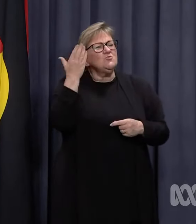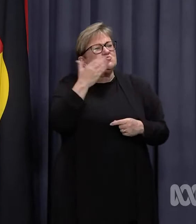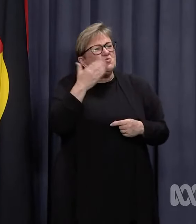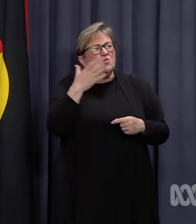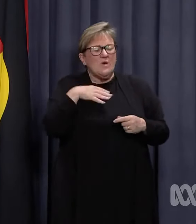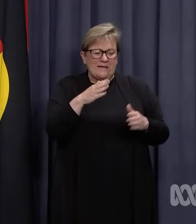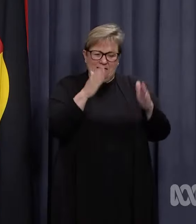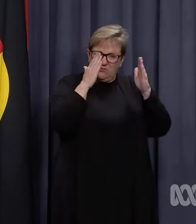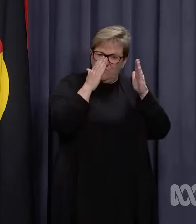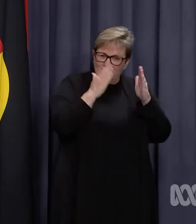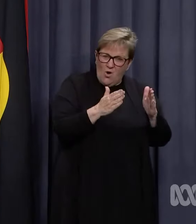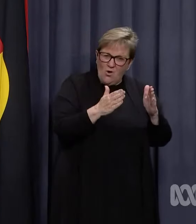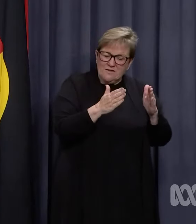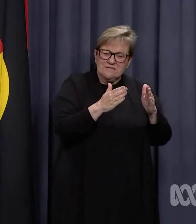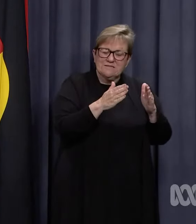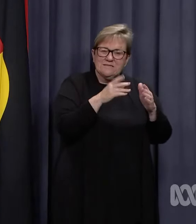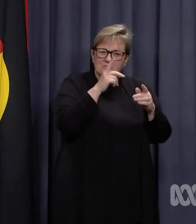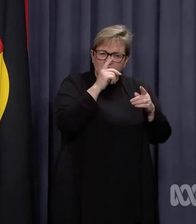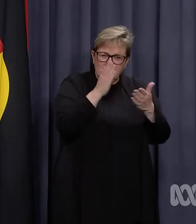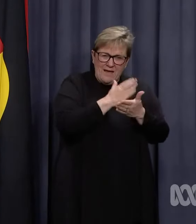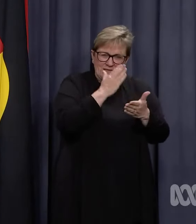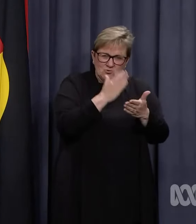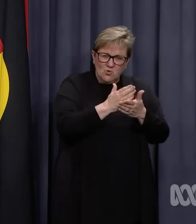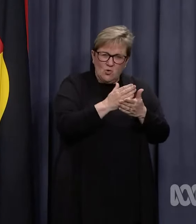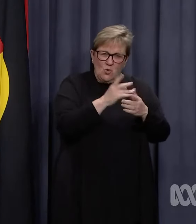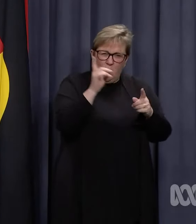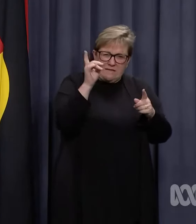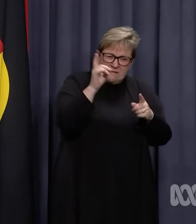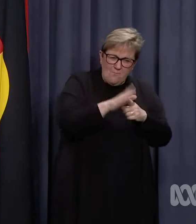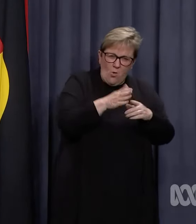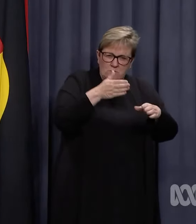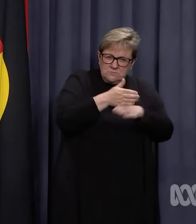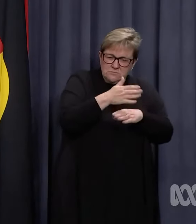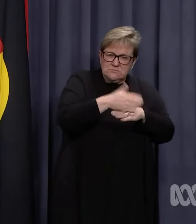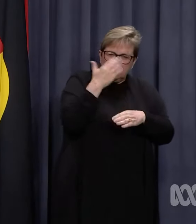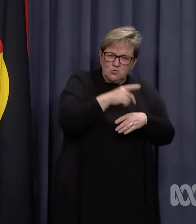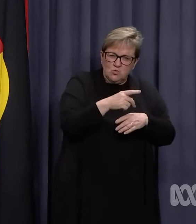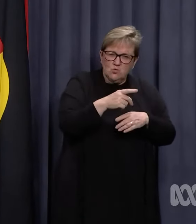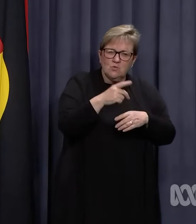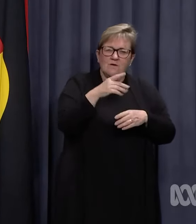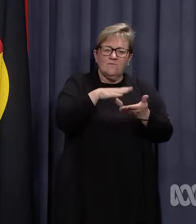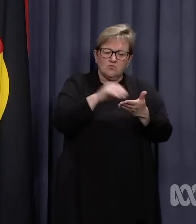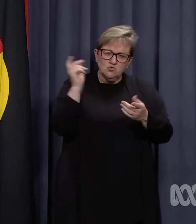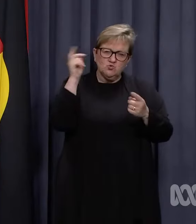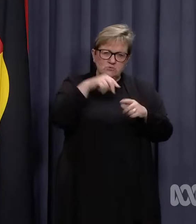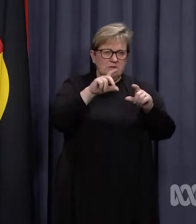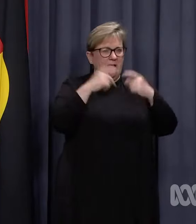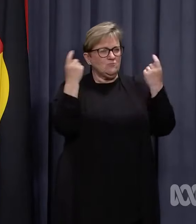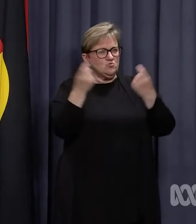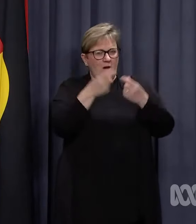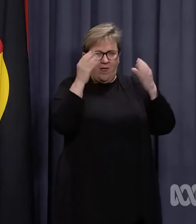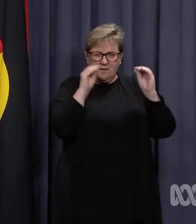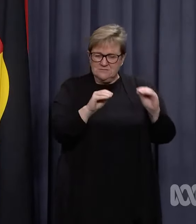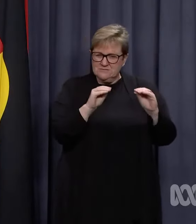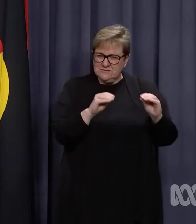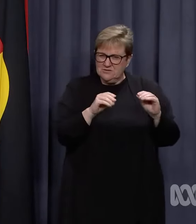to focus their resources on being able to meet the core function of face-to-face, in-class learning.